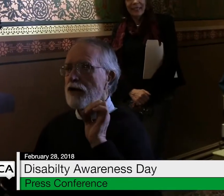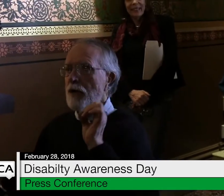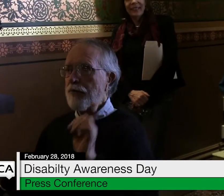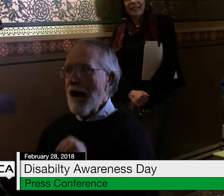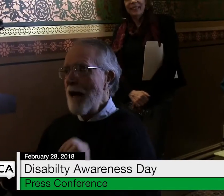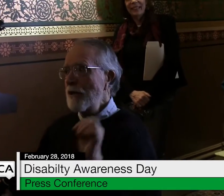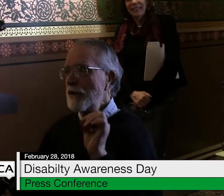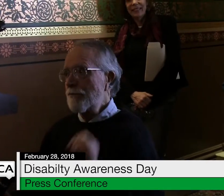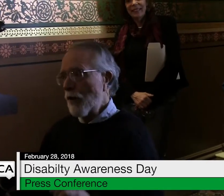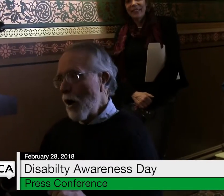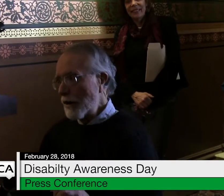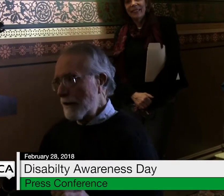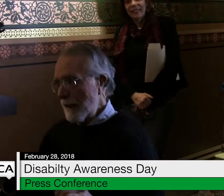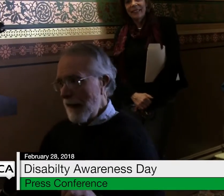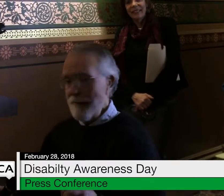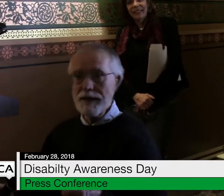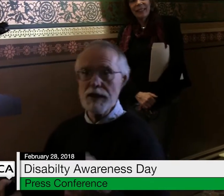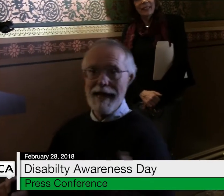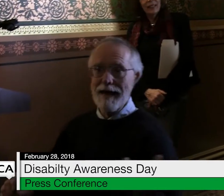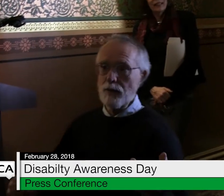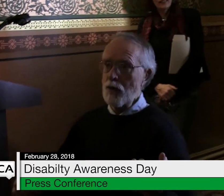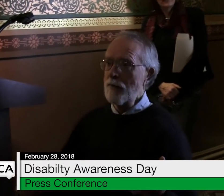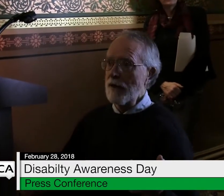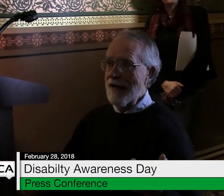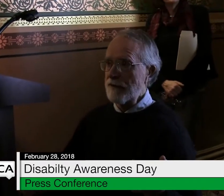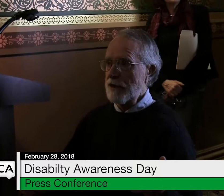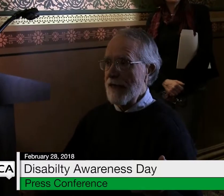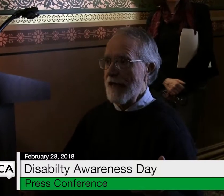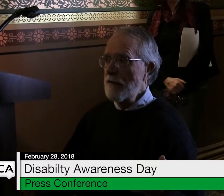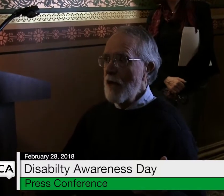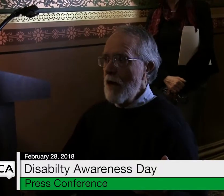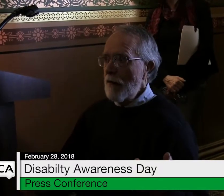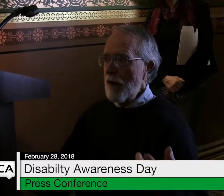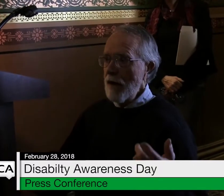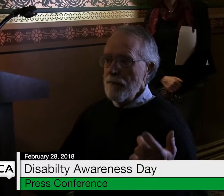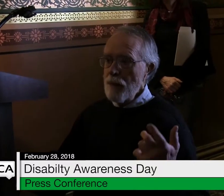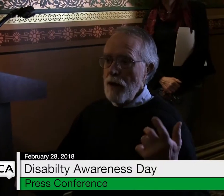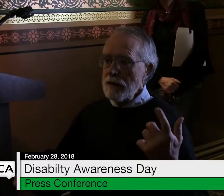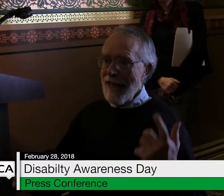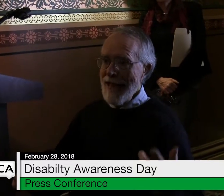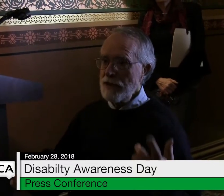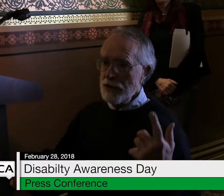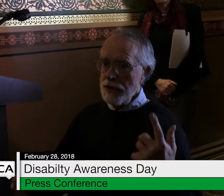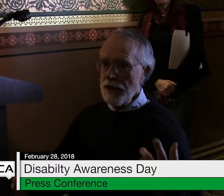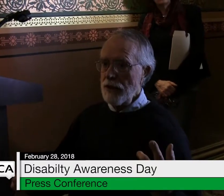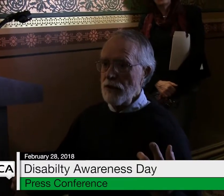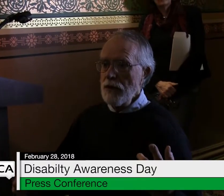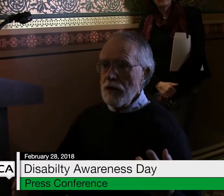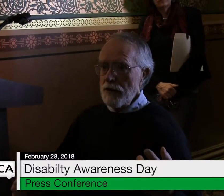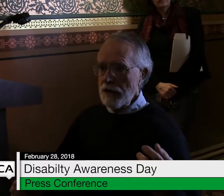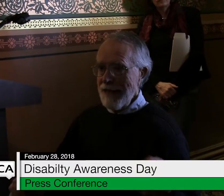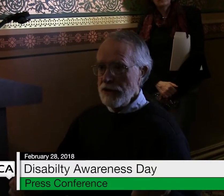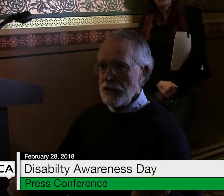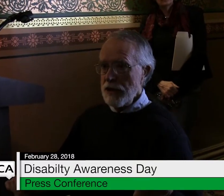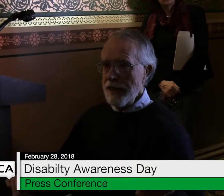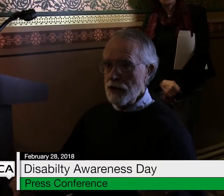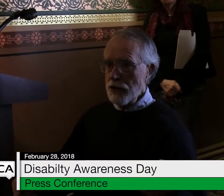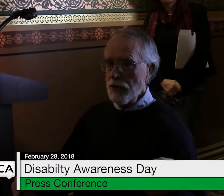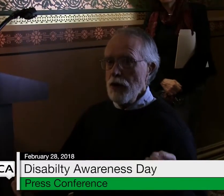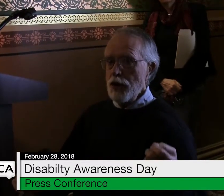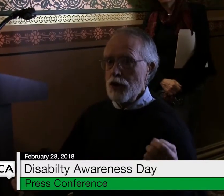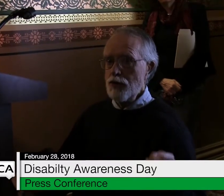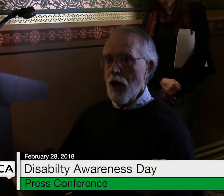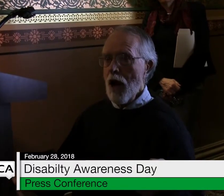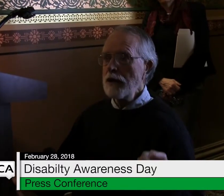There's a promise broken, and I mentioned that in Room 11 today. But last year, the legislature